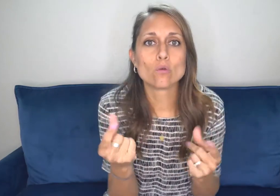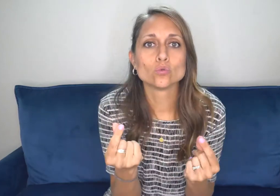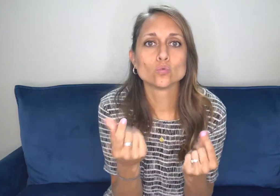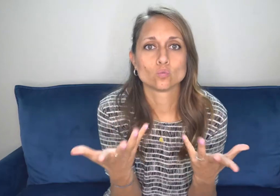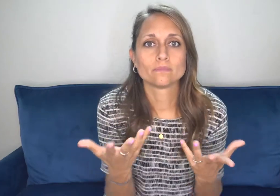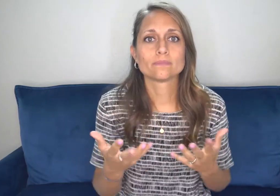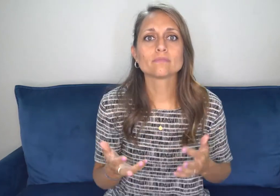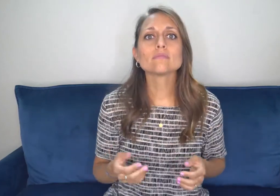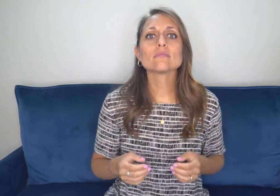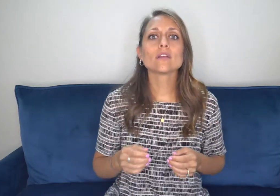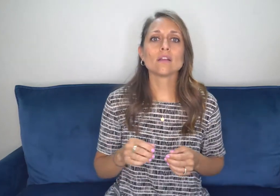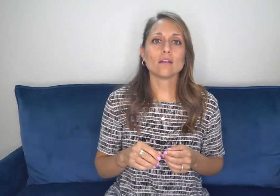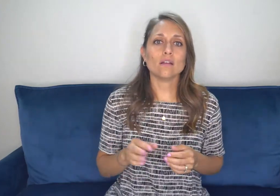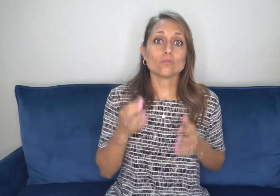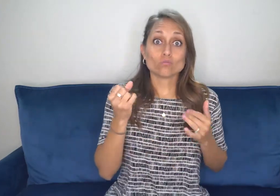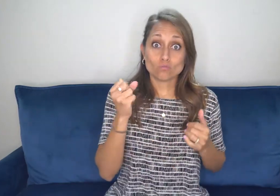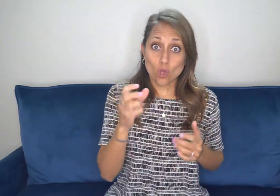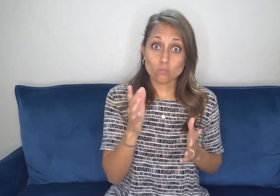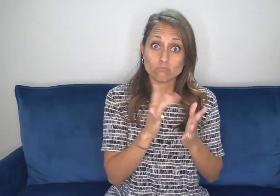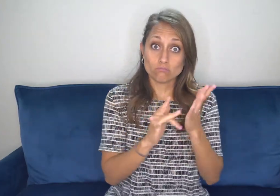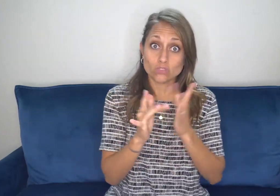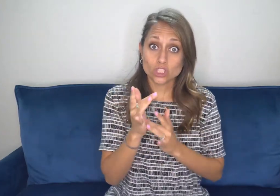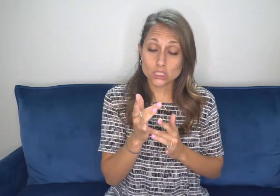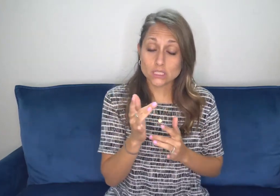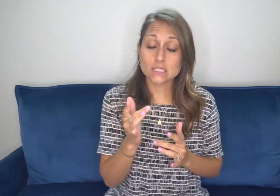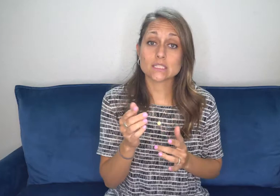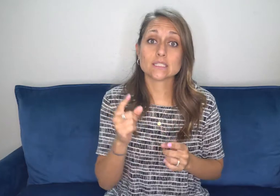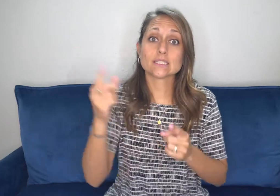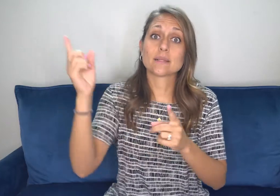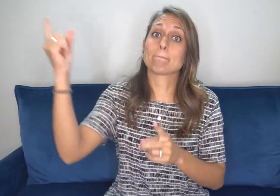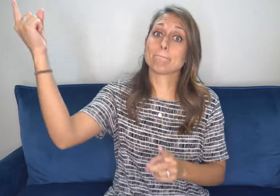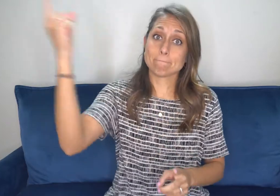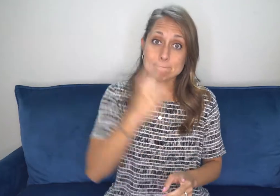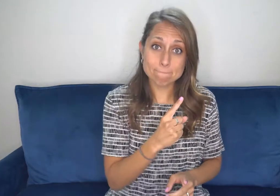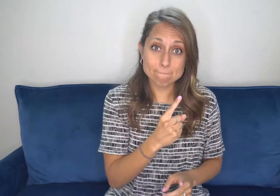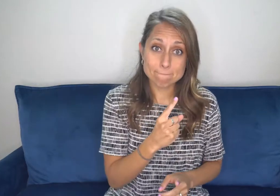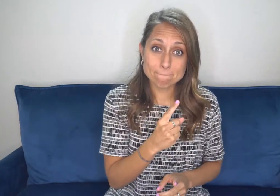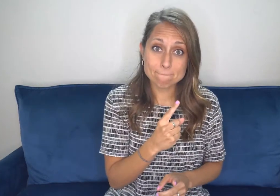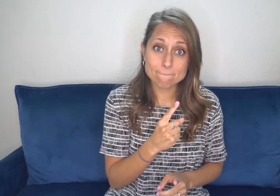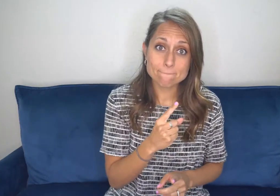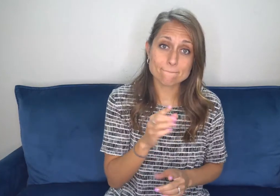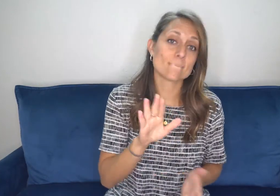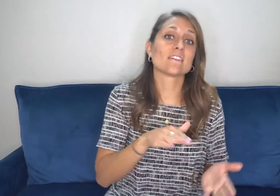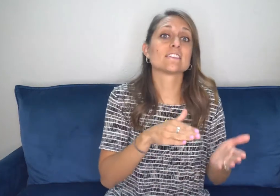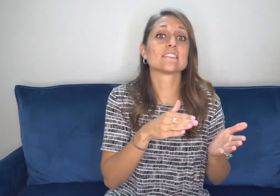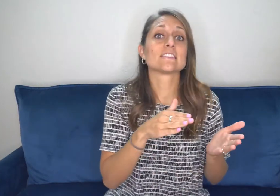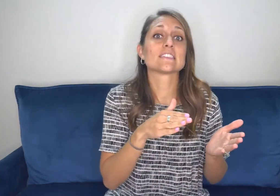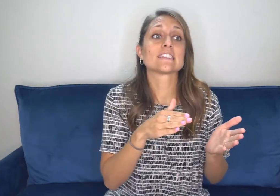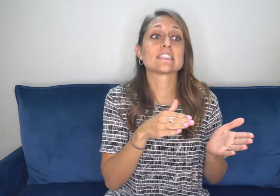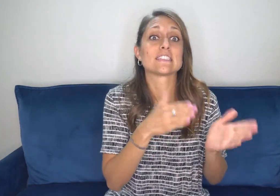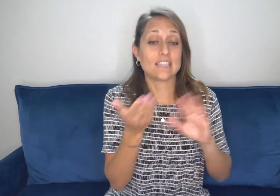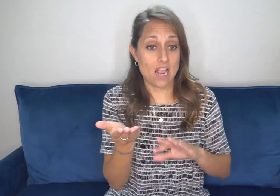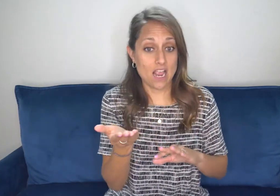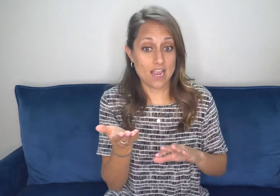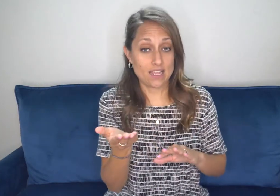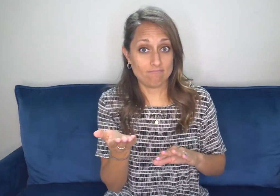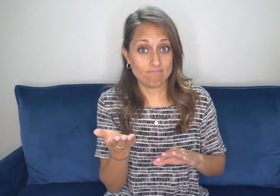of how you need to respond. But remember Jesus came to this earth. He died, he